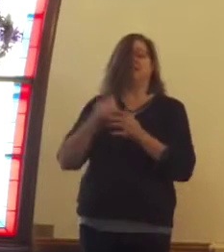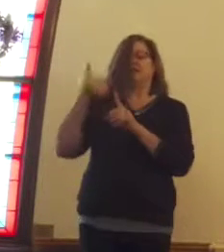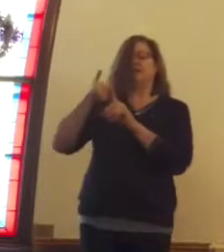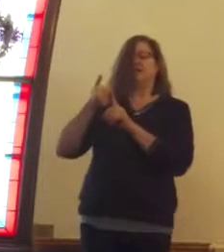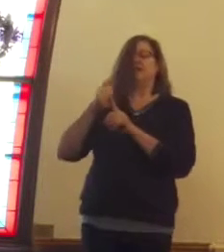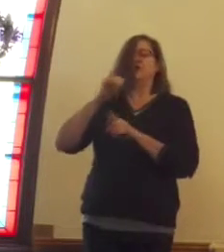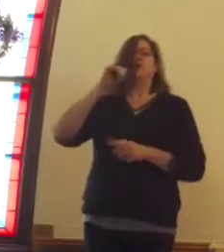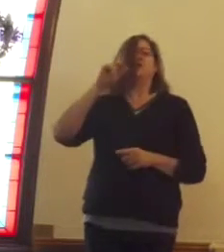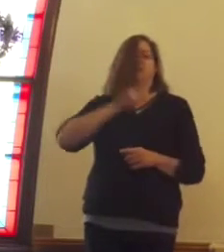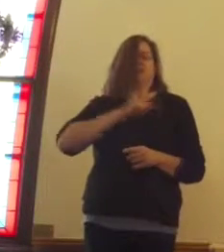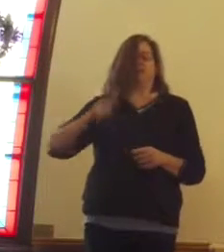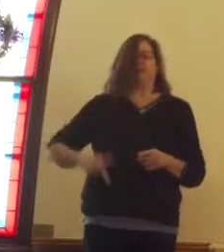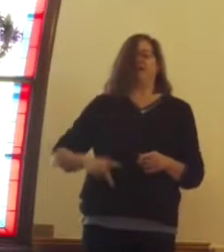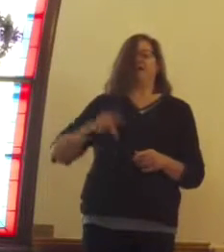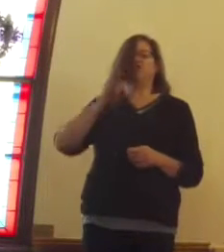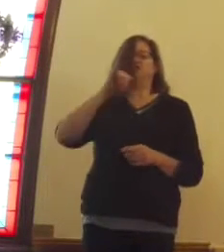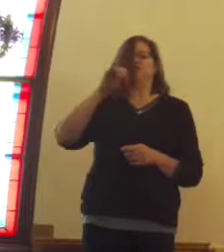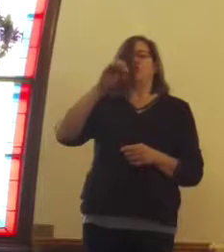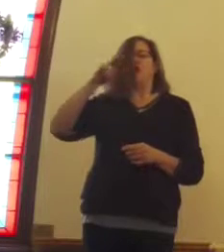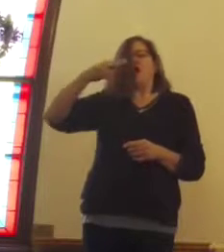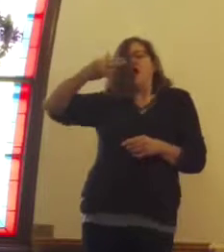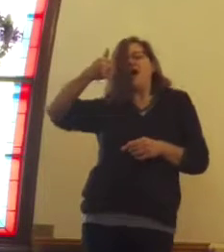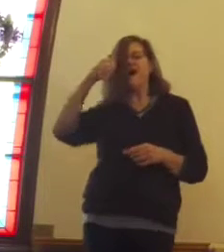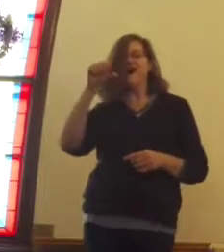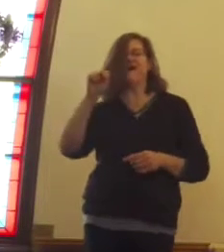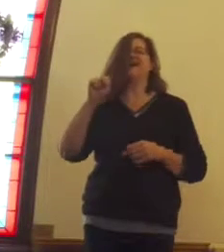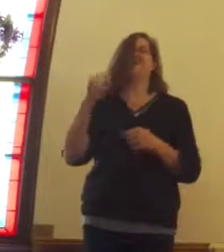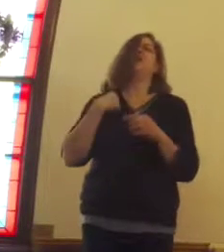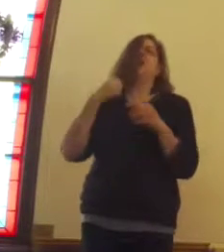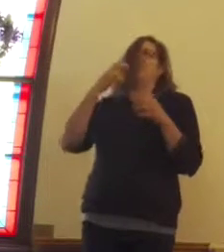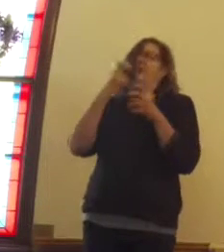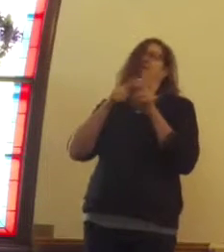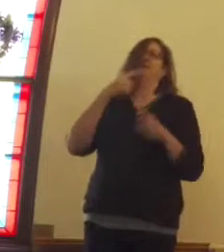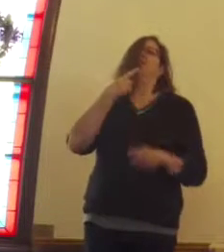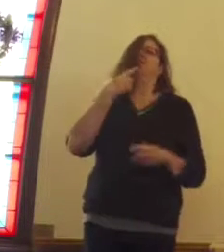Jehoahaz. I can't get that out all these years.